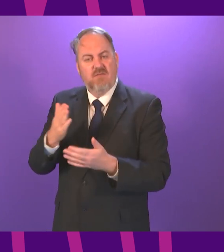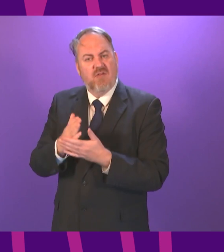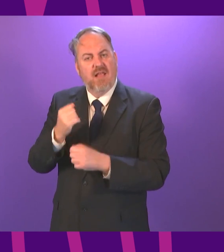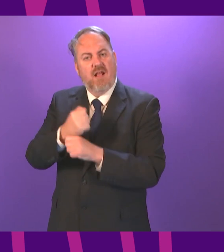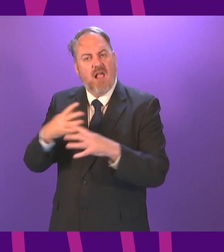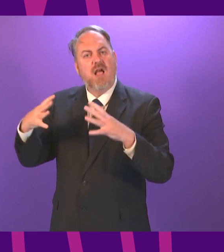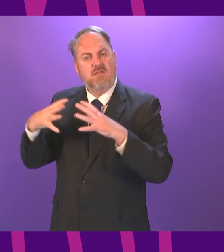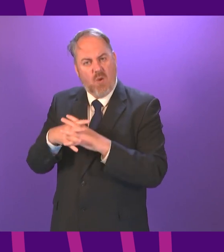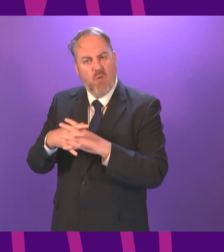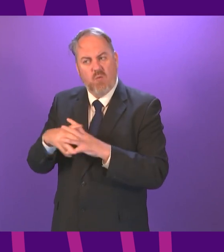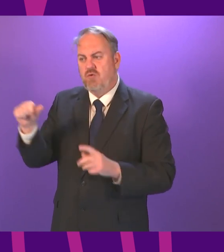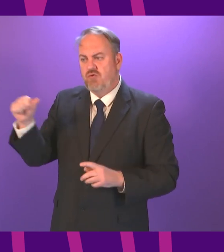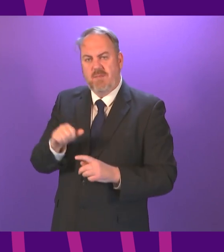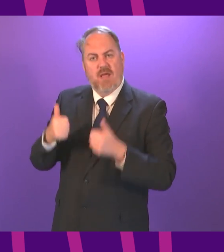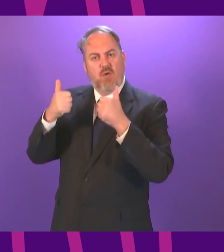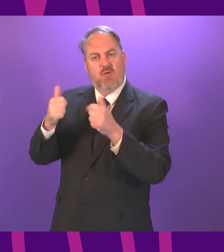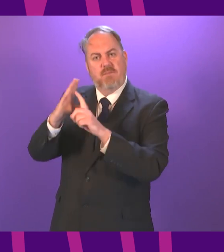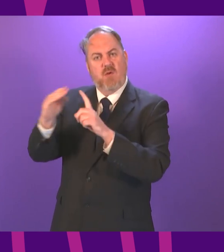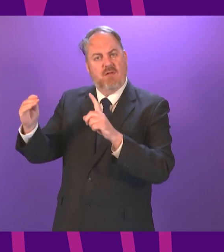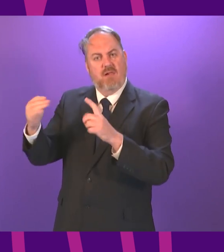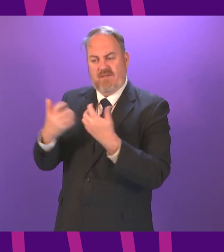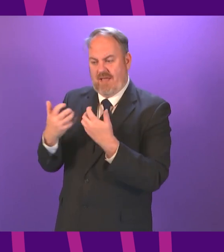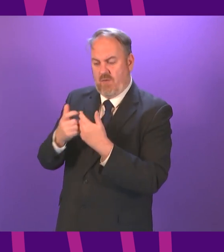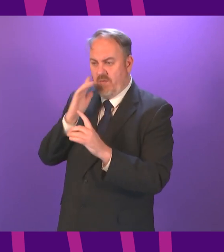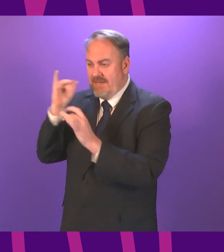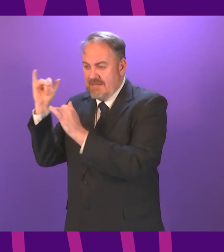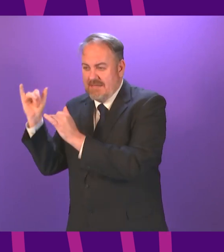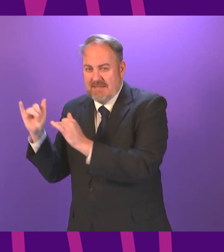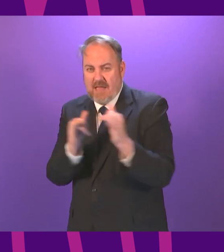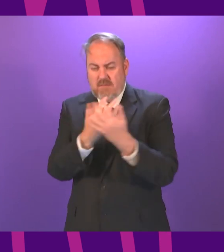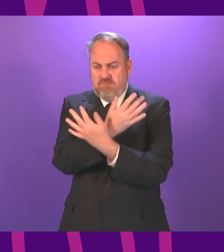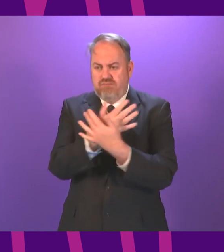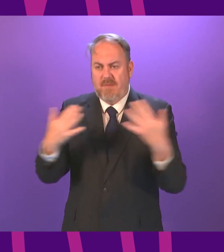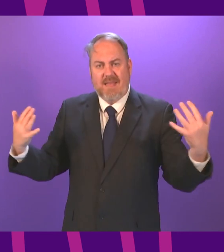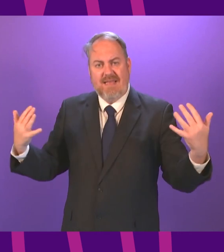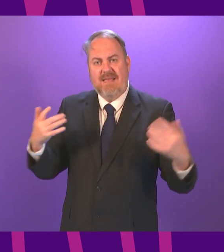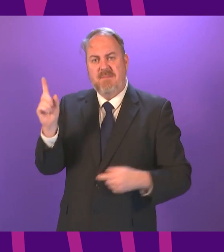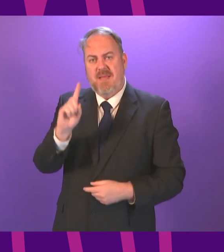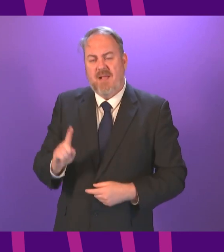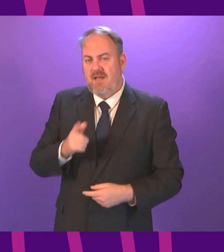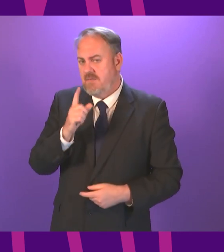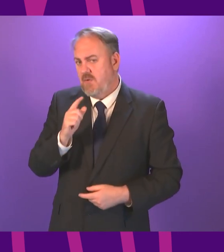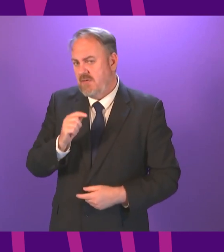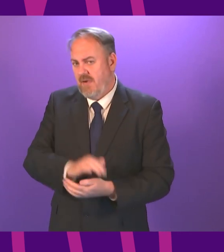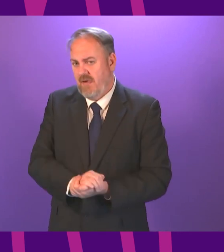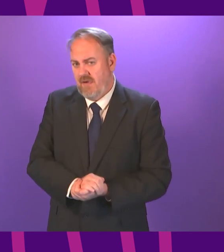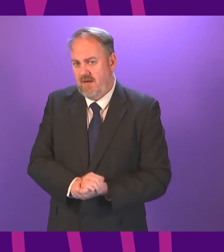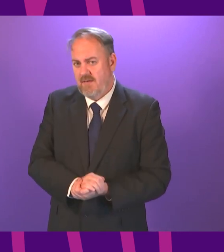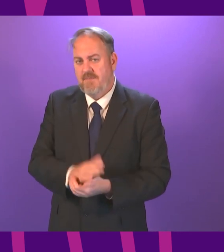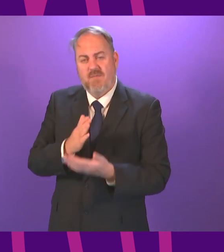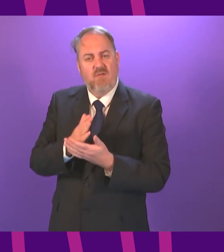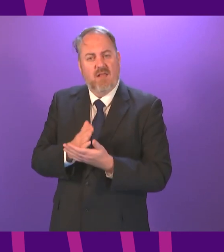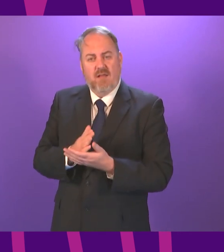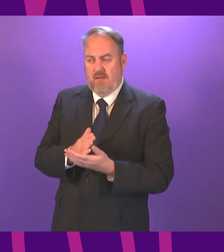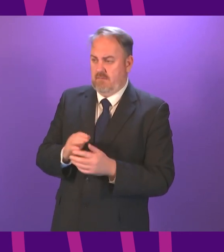in future hotspot areas. I know the Cabinet Secretary of Health, in his response later on, will say that we are doing more door-to-door PCR testing. Actually, if look at the